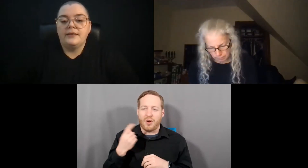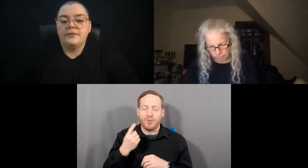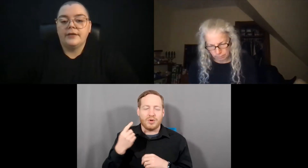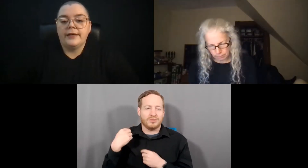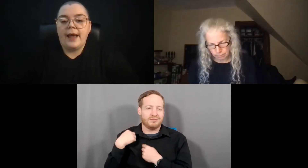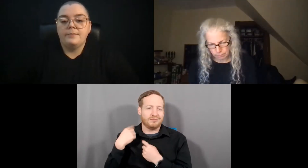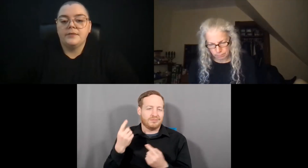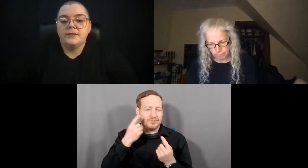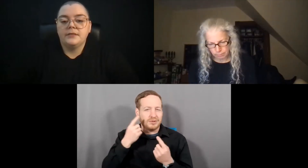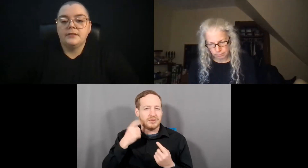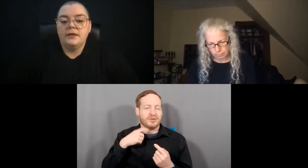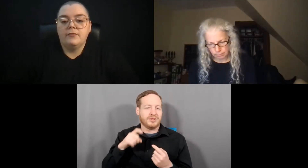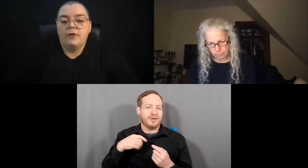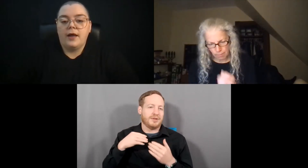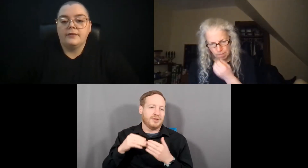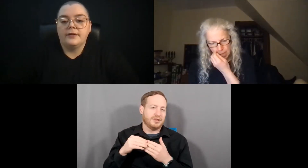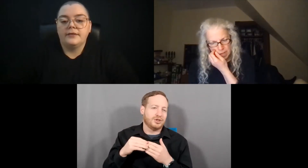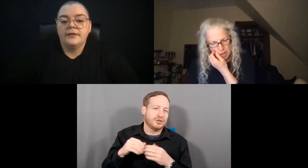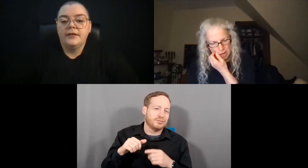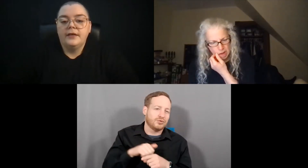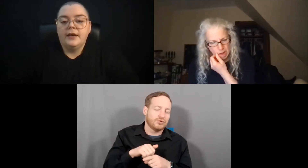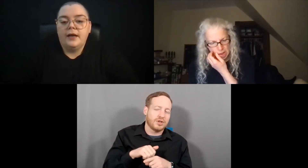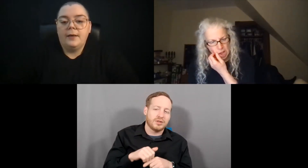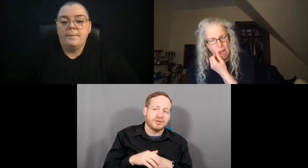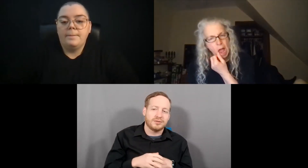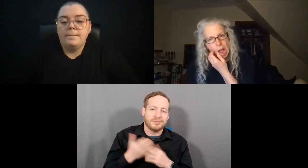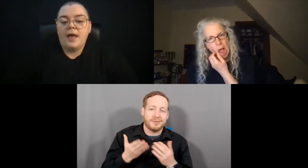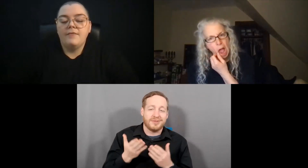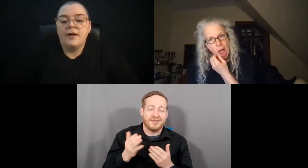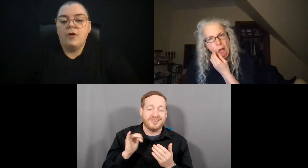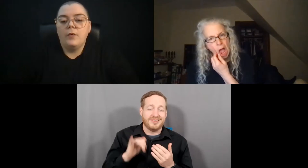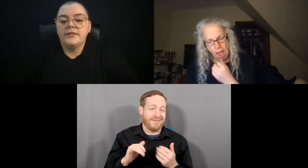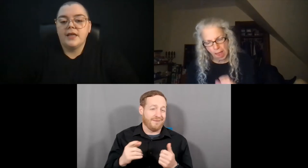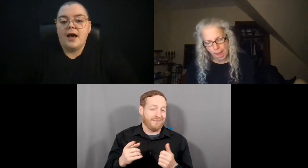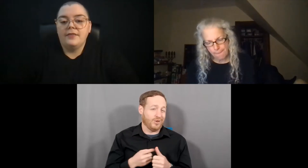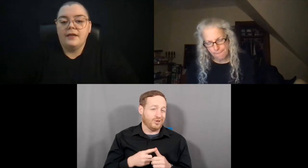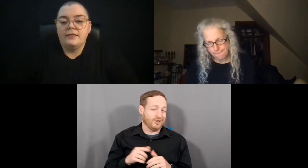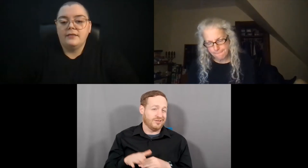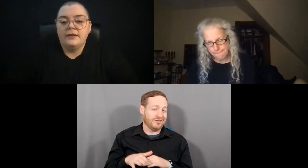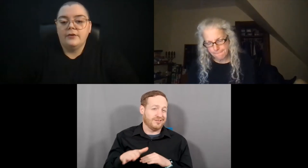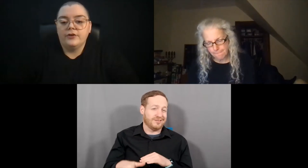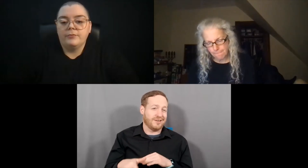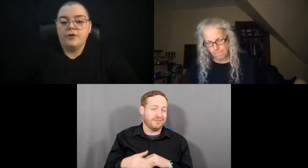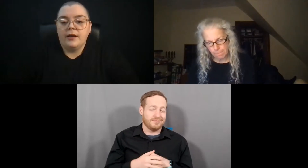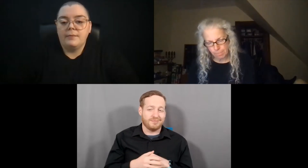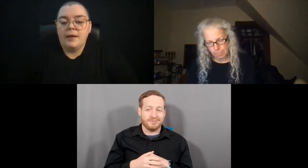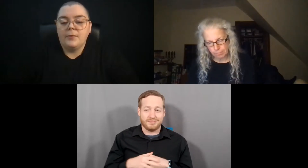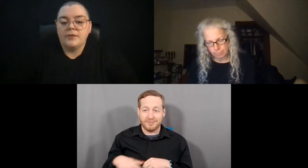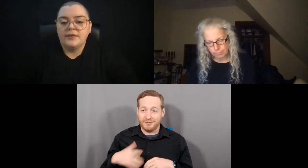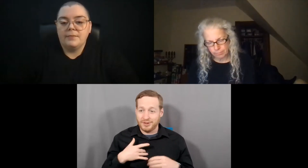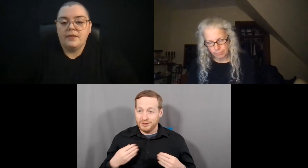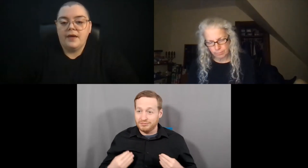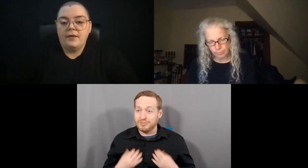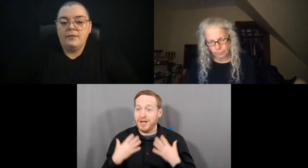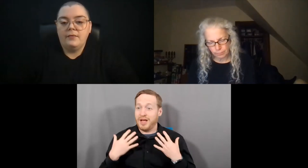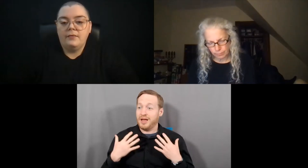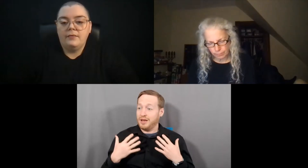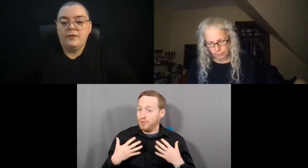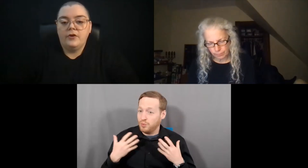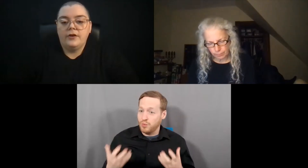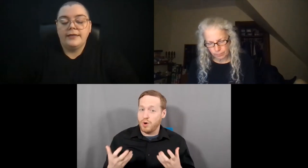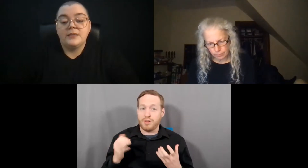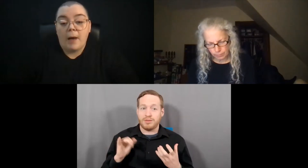so many different gaps in Rhode Island. I've always thought that leadership training maybe was something that